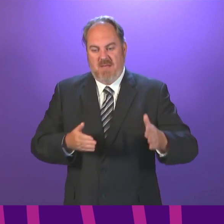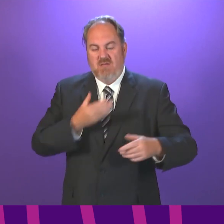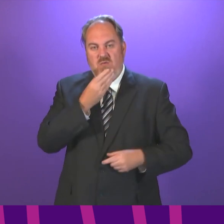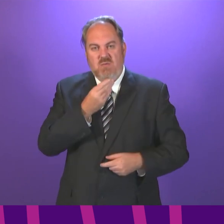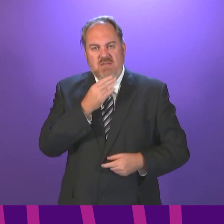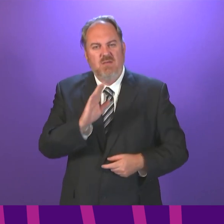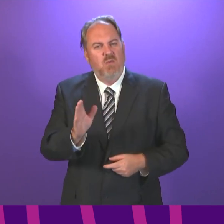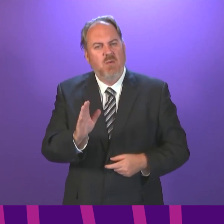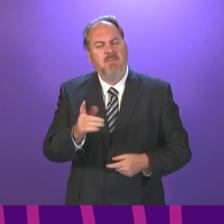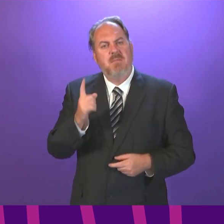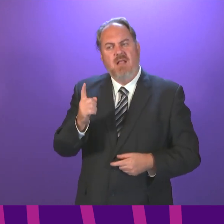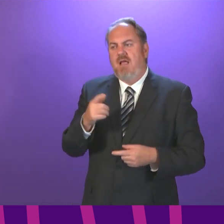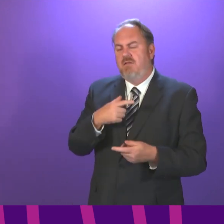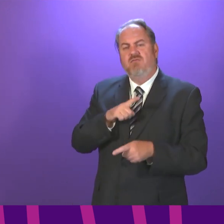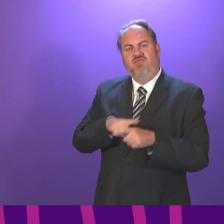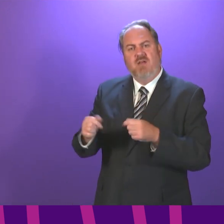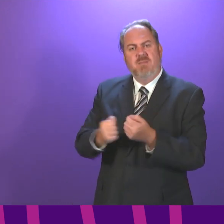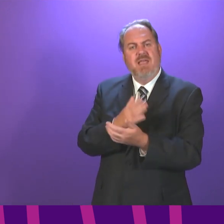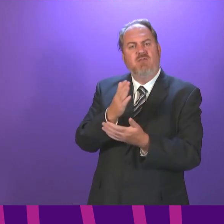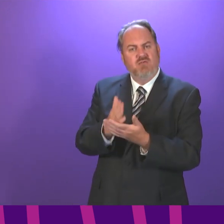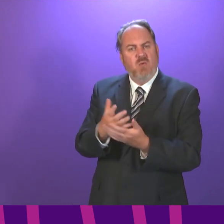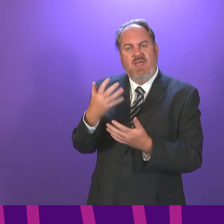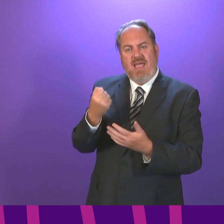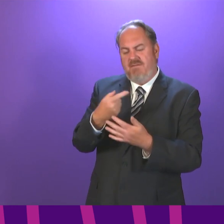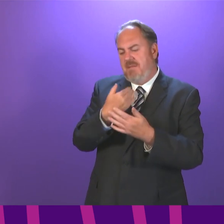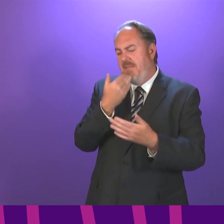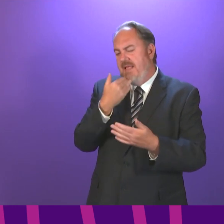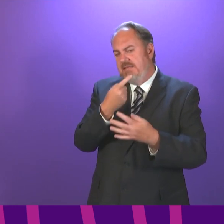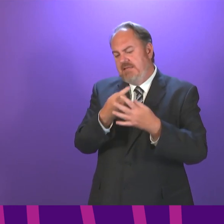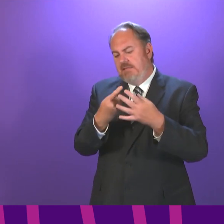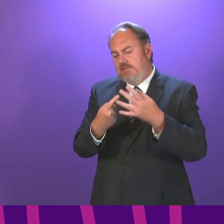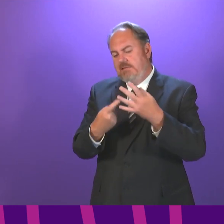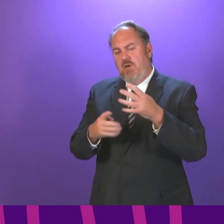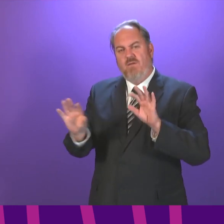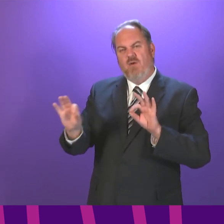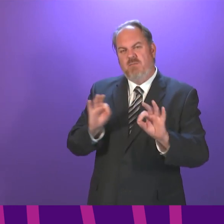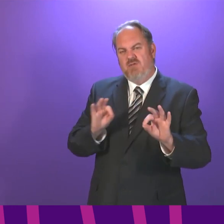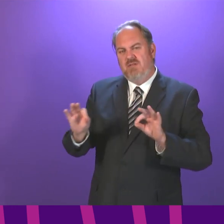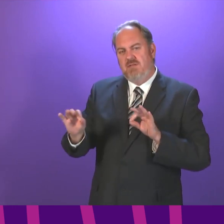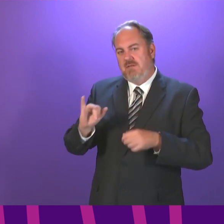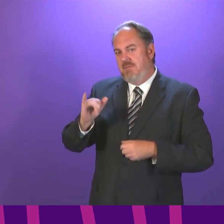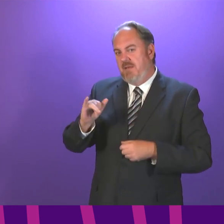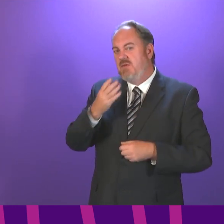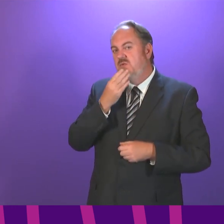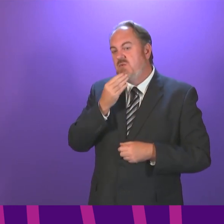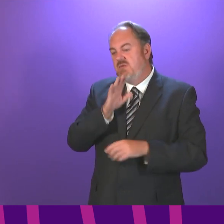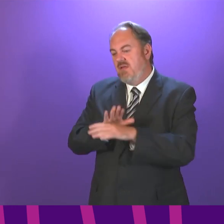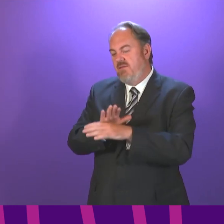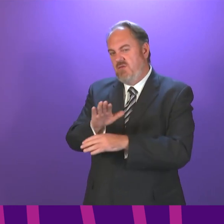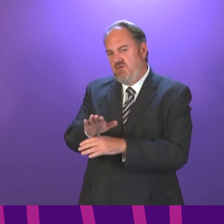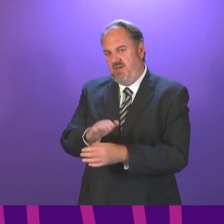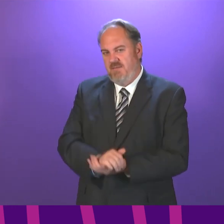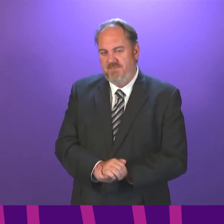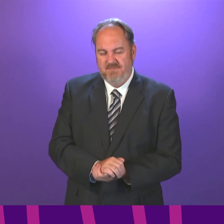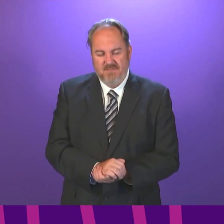options or the country's options, but I do give an undertaking that we will continue not just to update Parliament, but to consult and involve Parliament